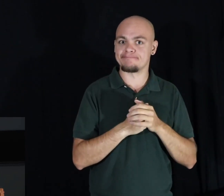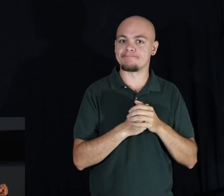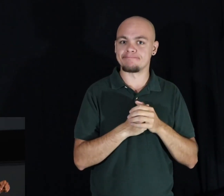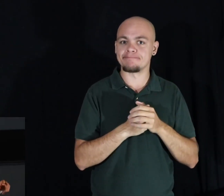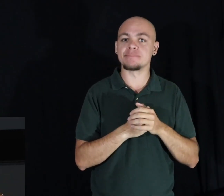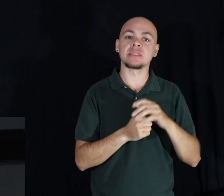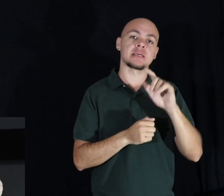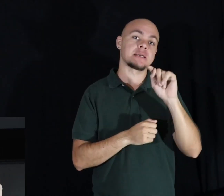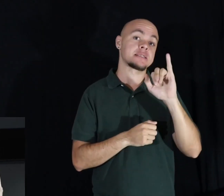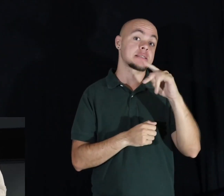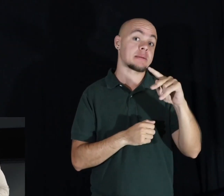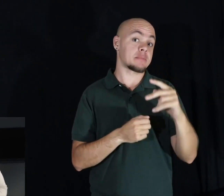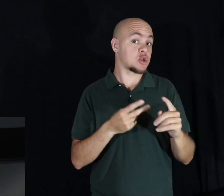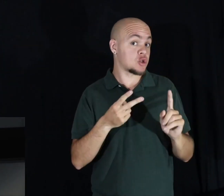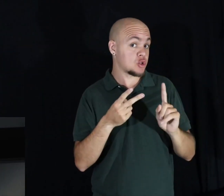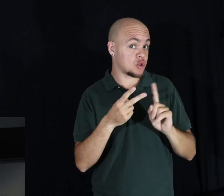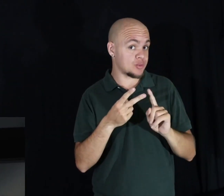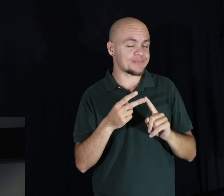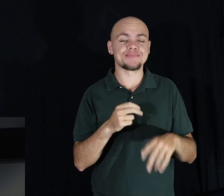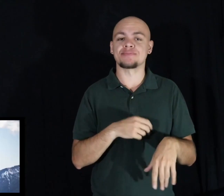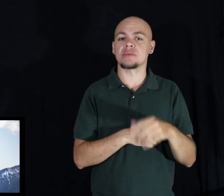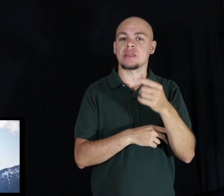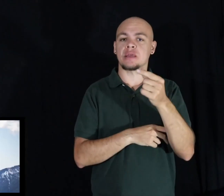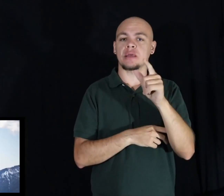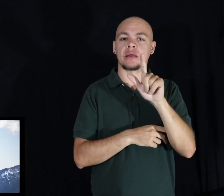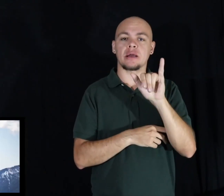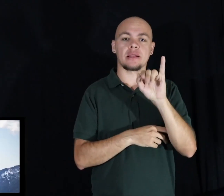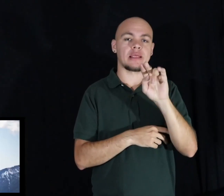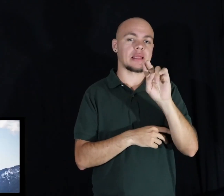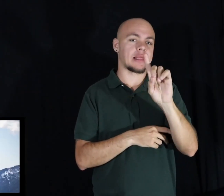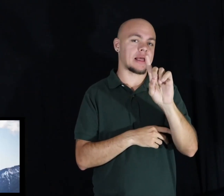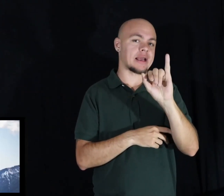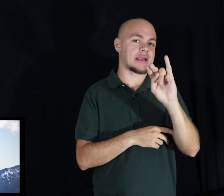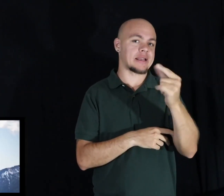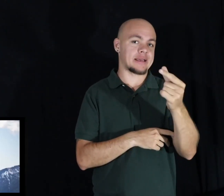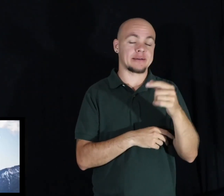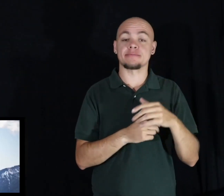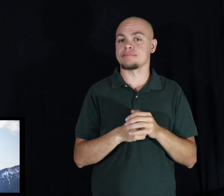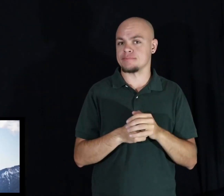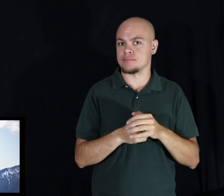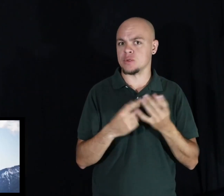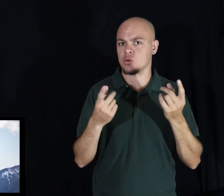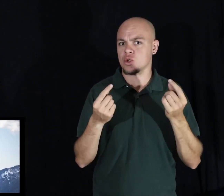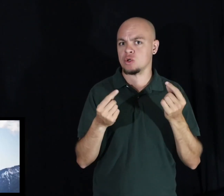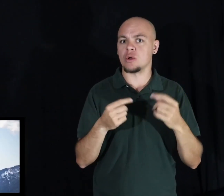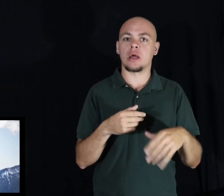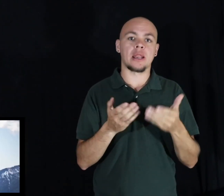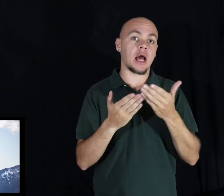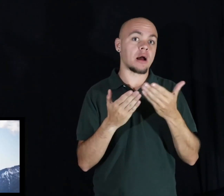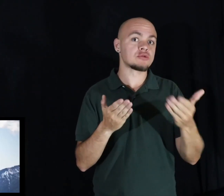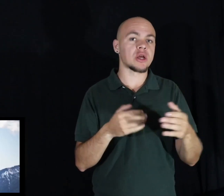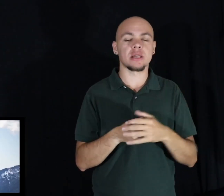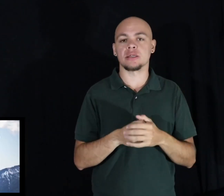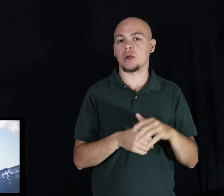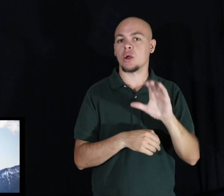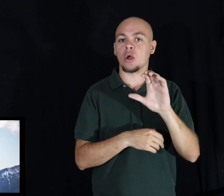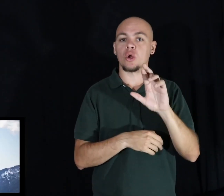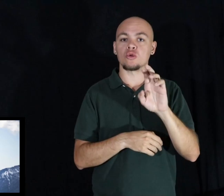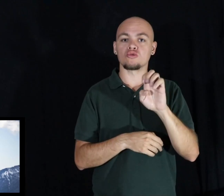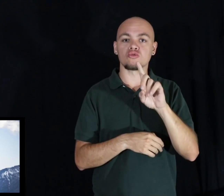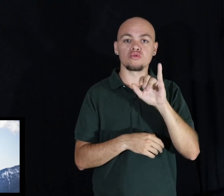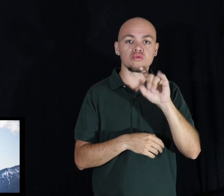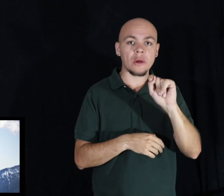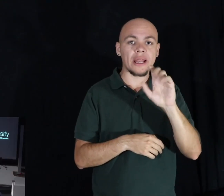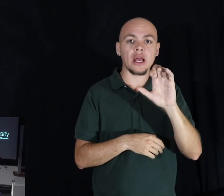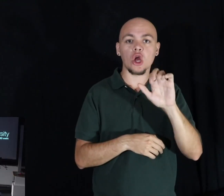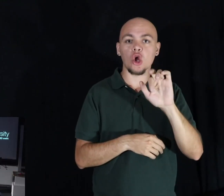Tip number two, gliding. For gliding, you will need to use an object such as a credit card or any piece of